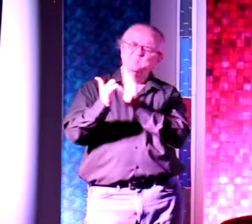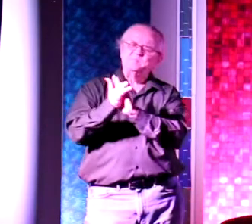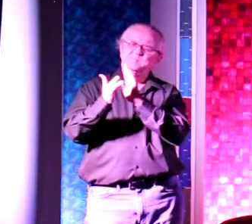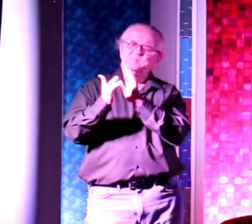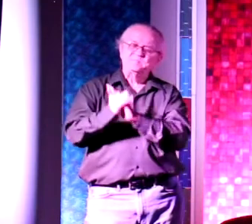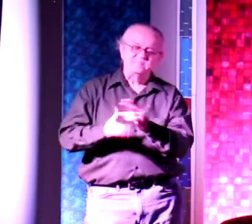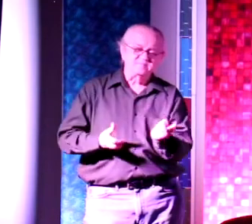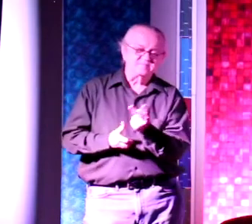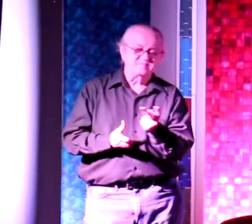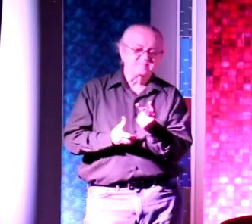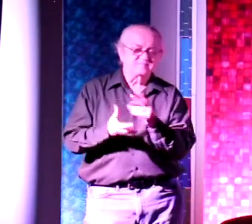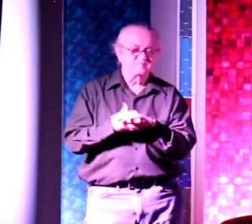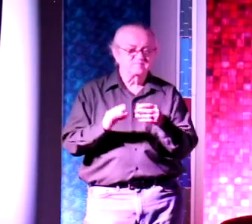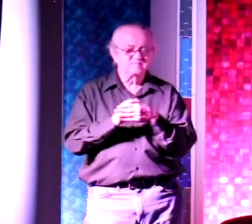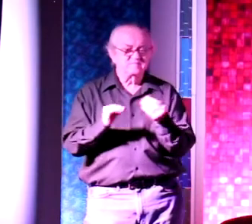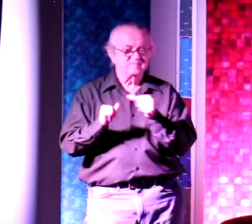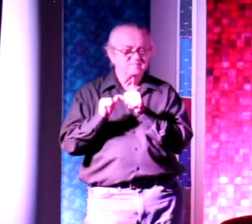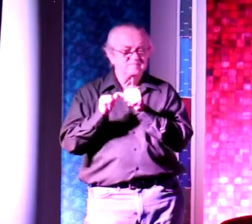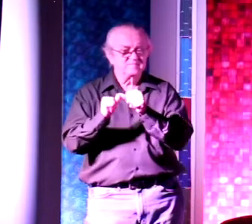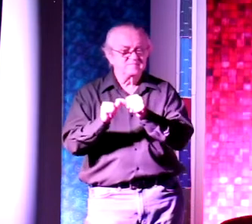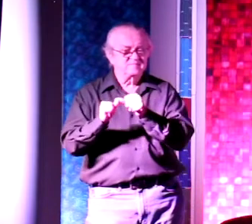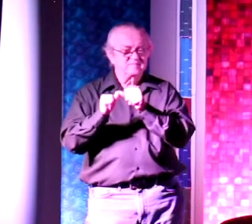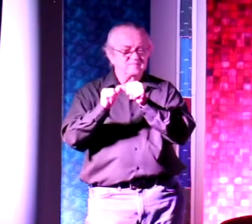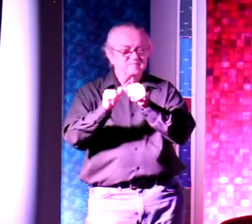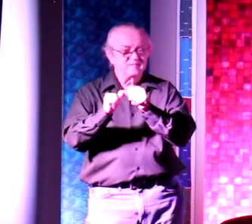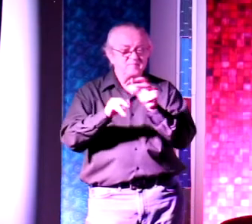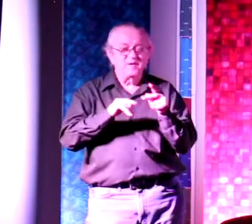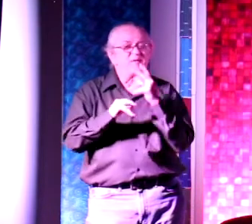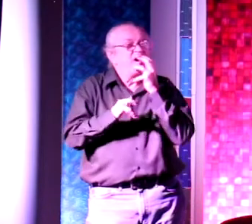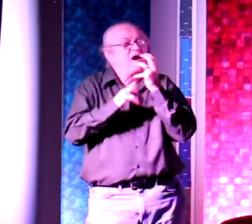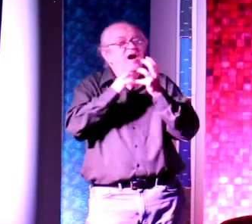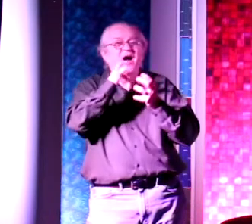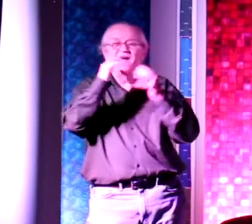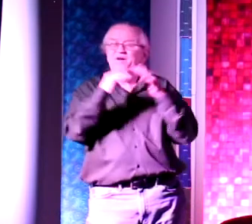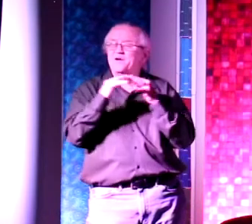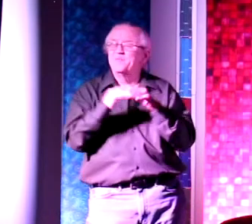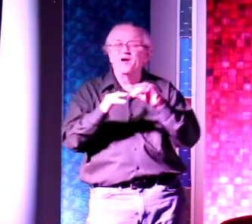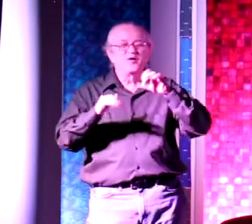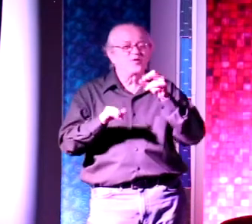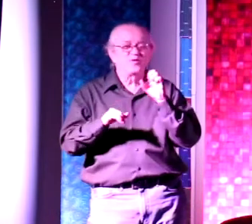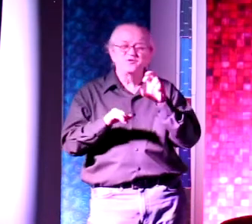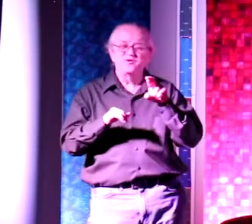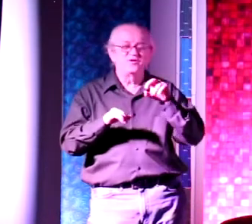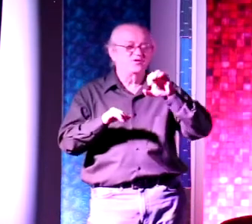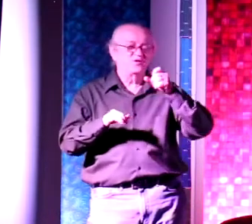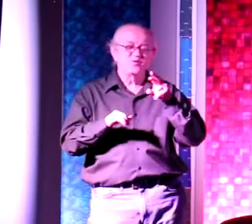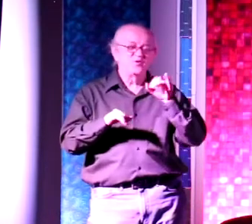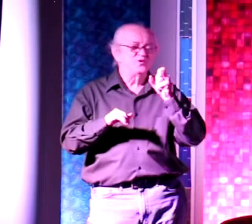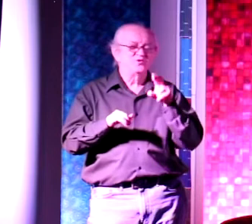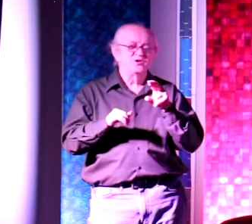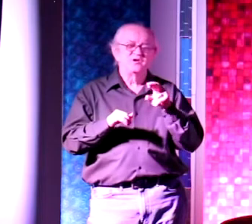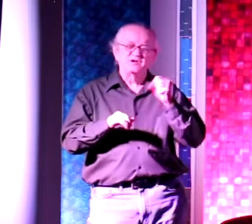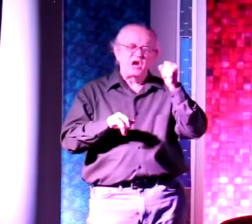continues. And as those folks cheered, Cruiser, Cruiser, Cruiser, Go